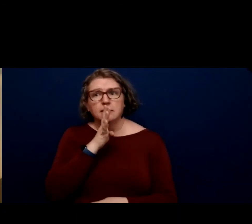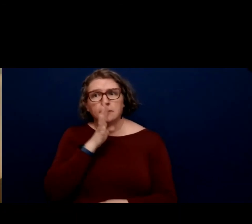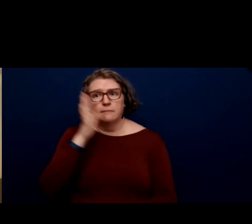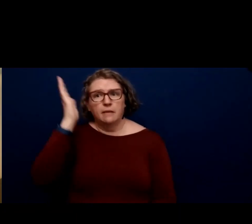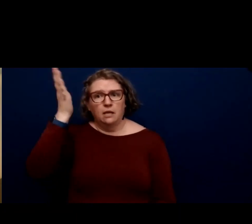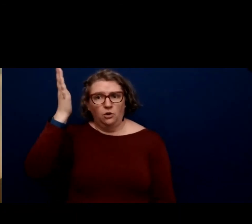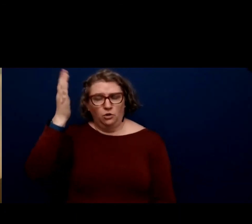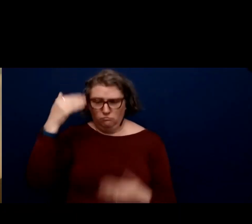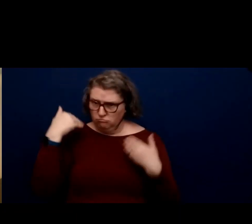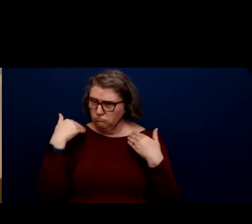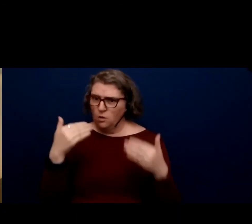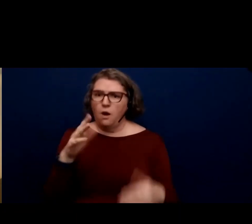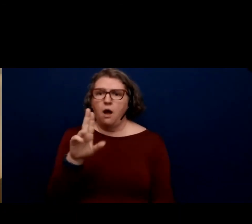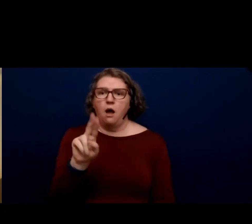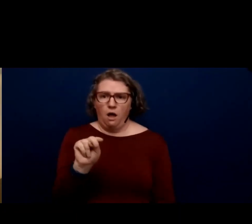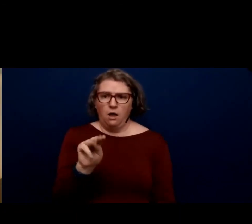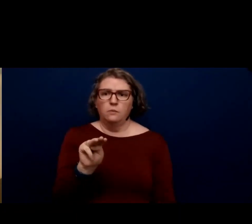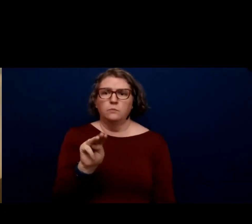and speak.